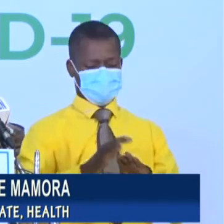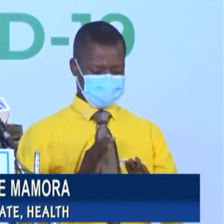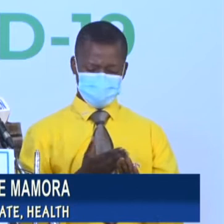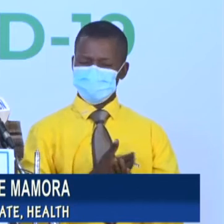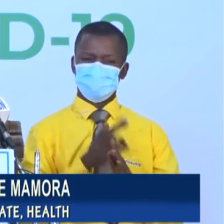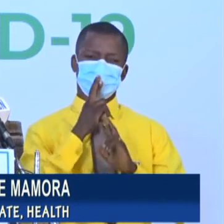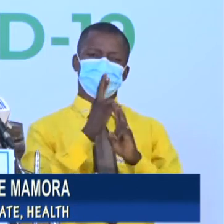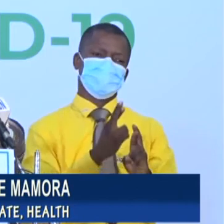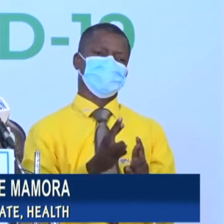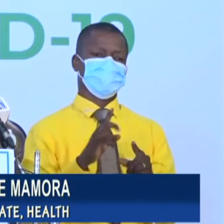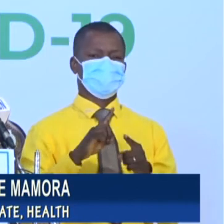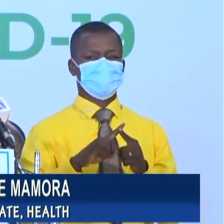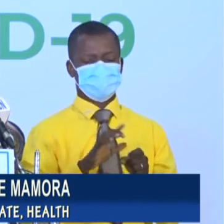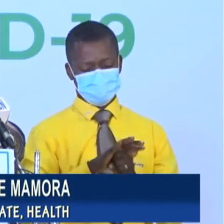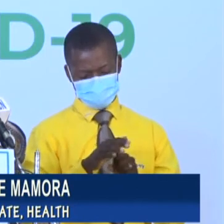pandemic.